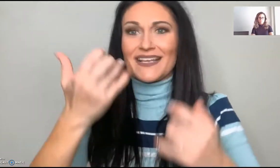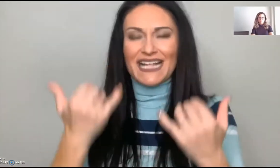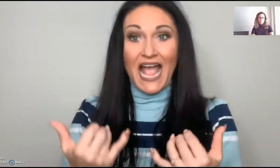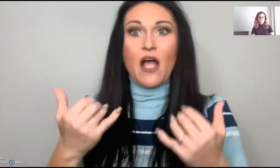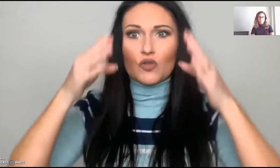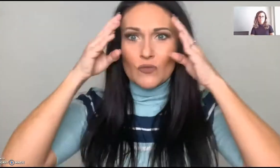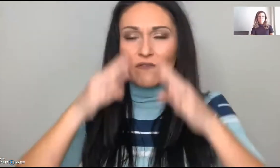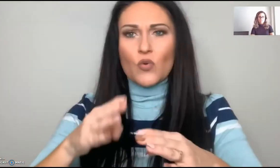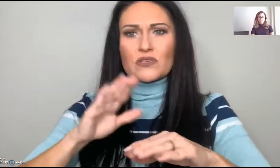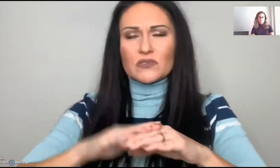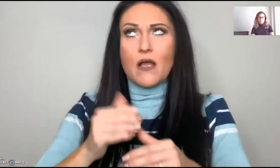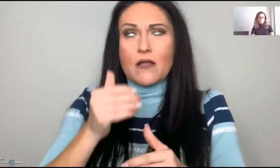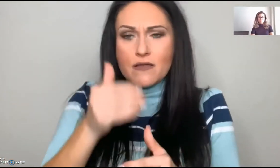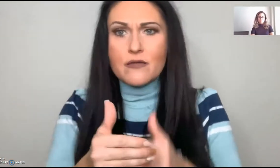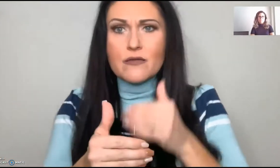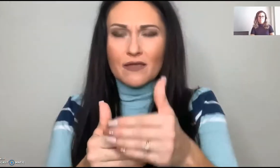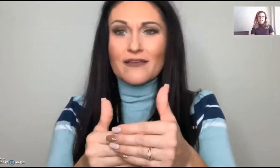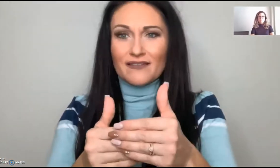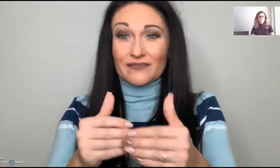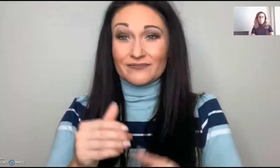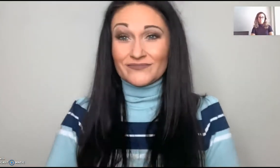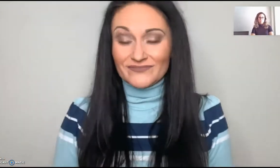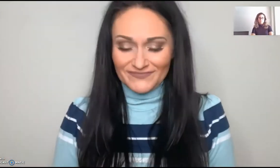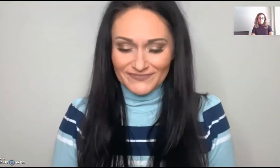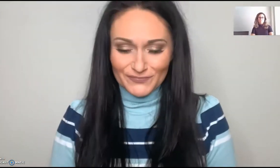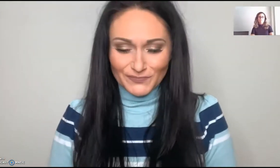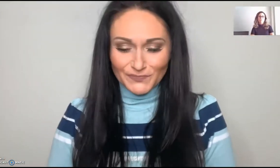can heal. Now you can focus on moving forward.